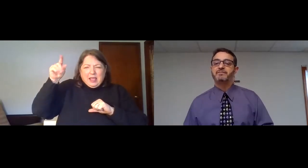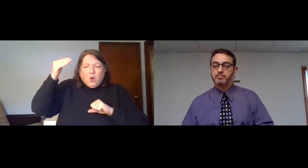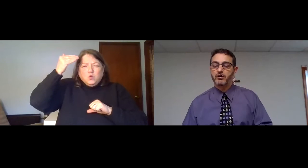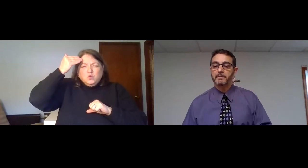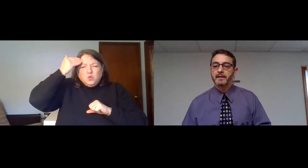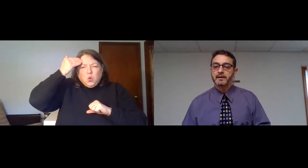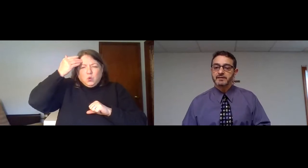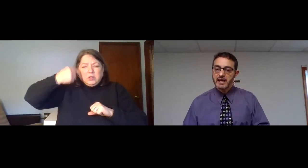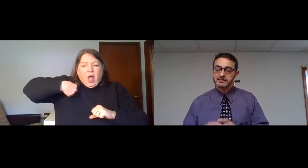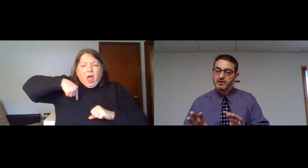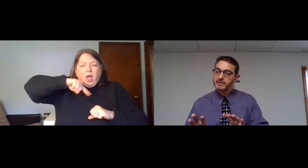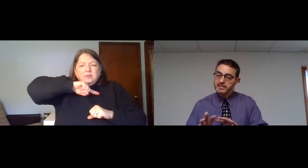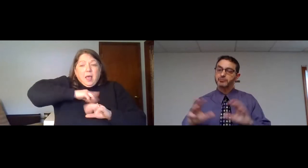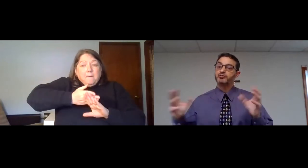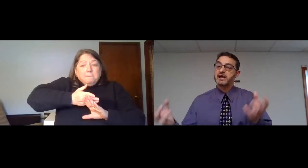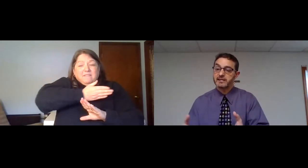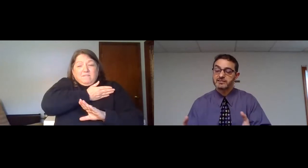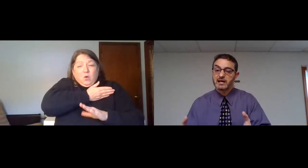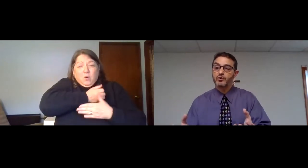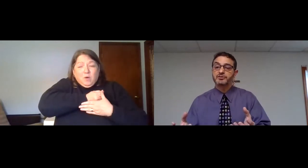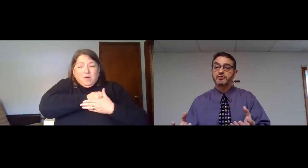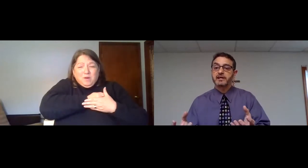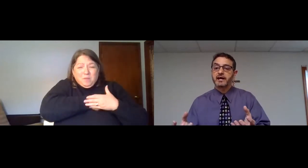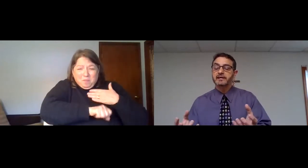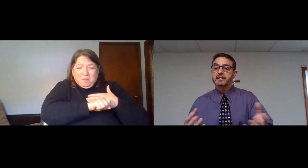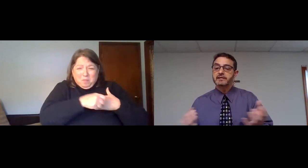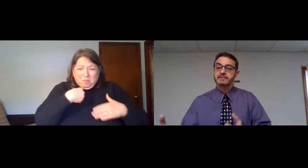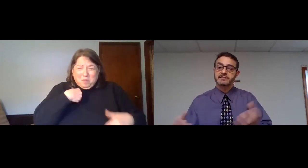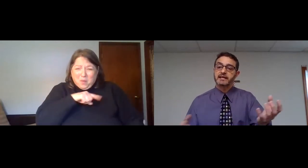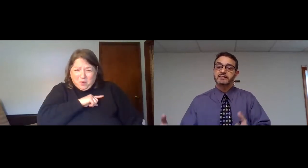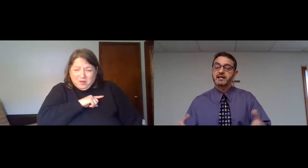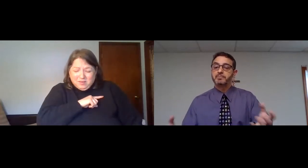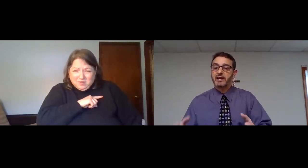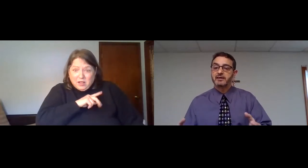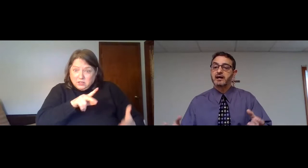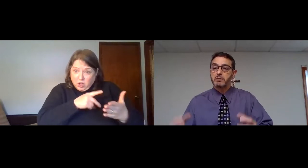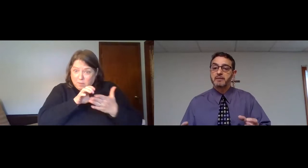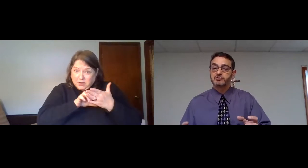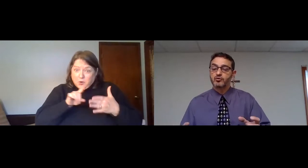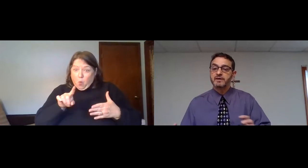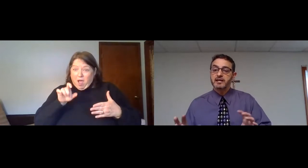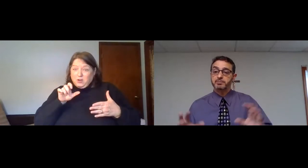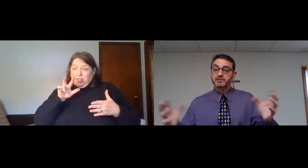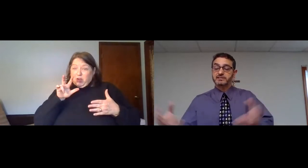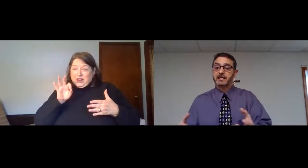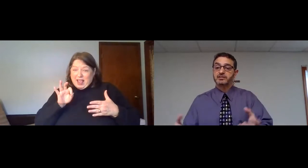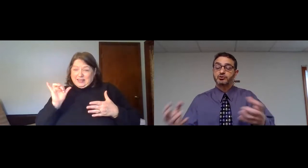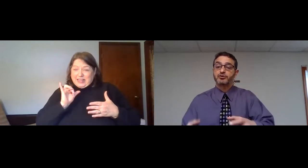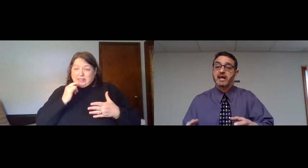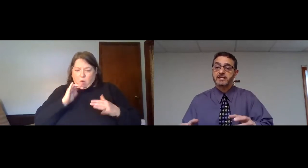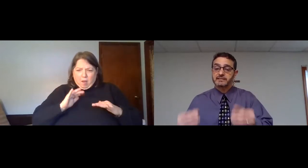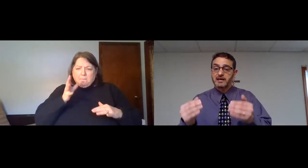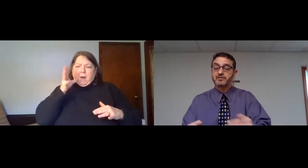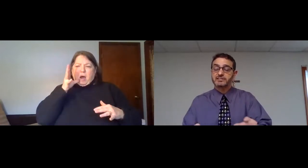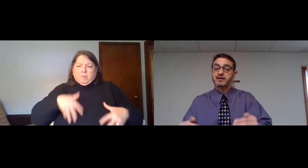we were ever born. Yes, remember, he created us, Psalm 139. He knit us together in our mom's womb. He put us together,